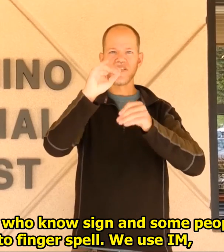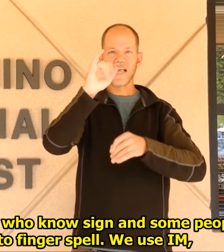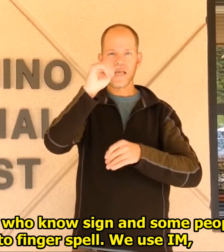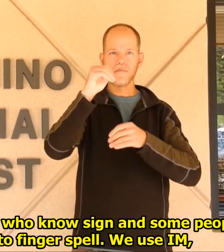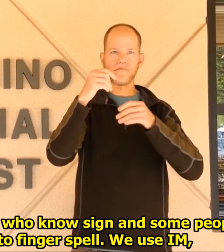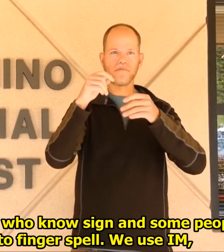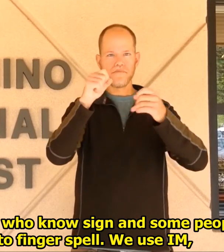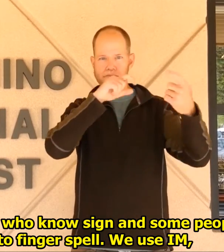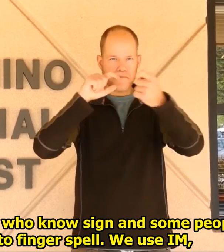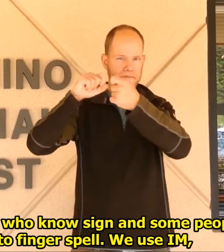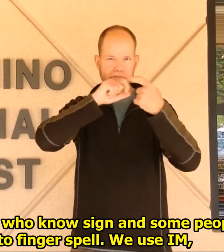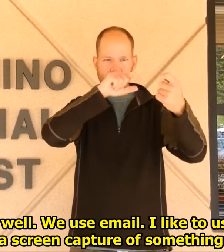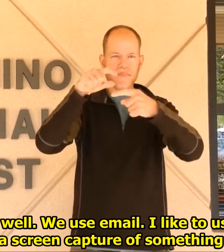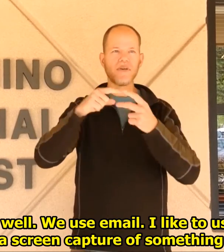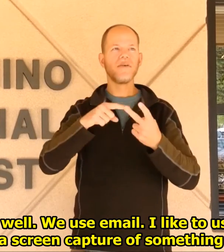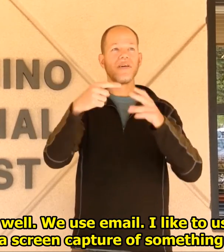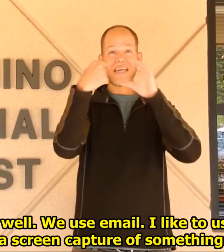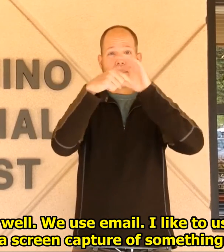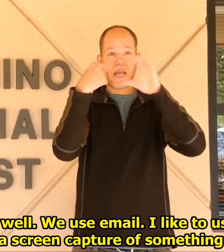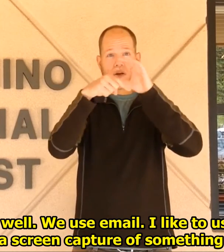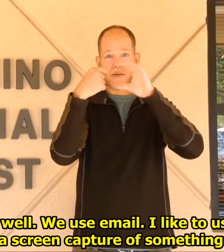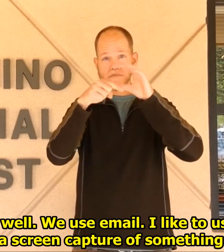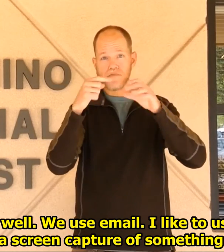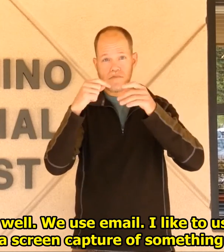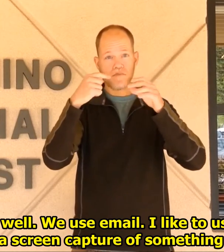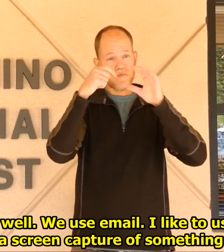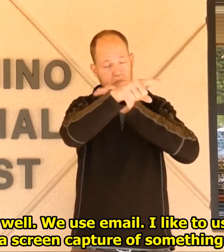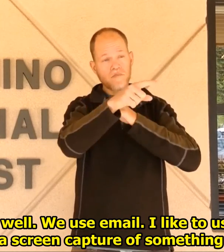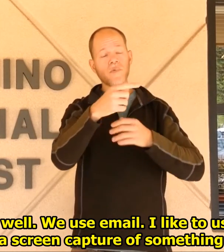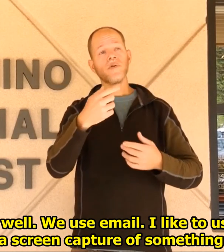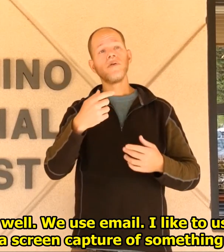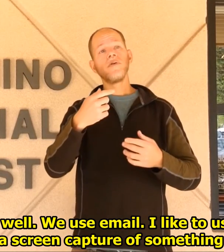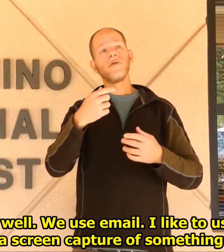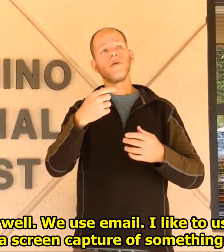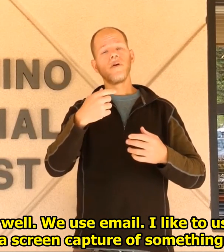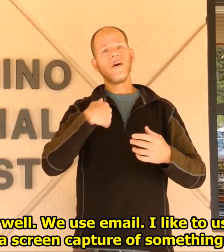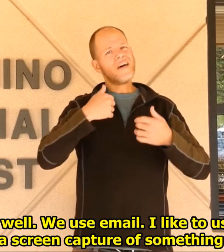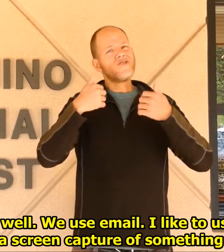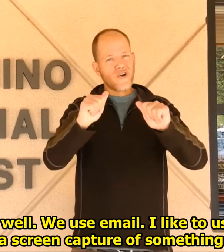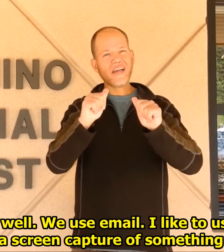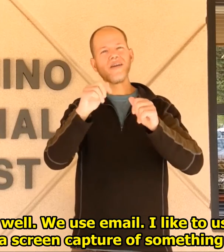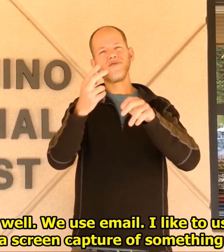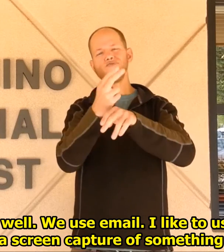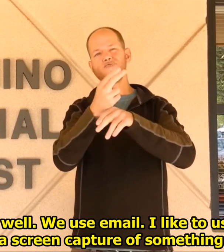We use I am instant messaging here as well. We use email.